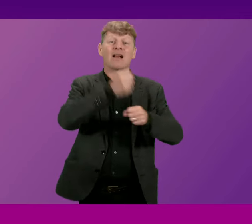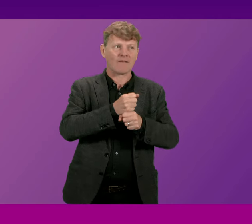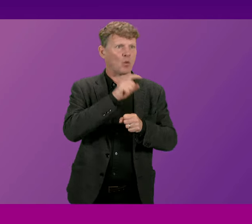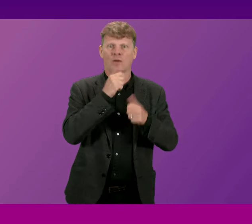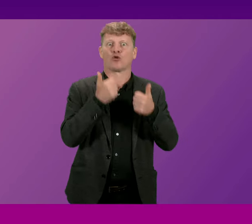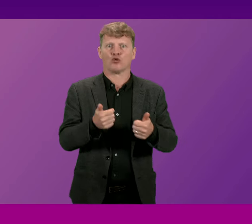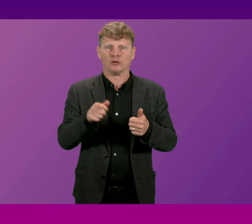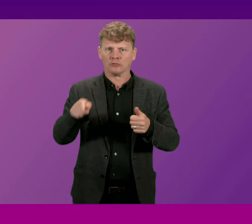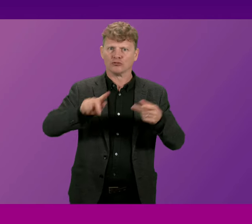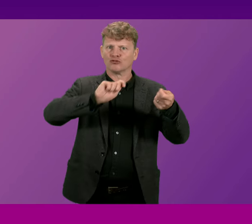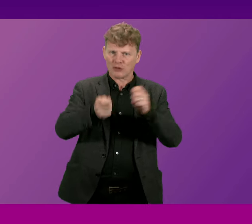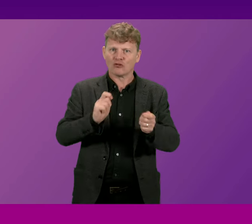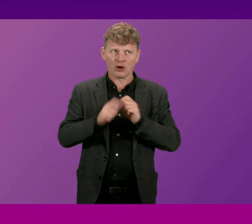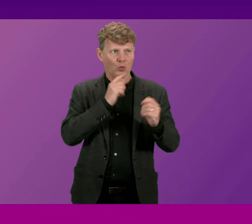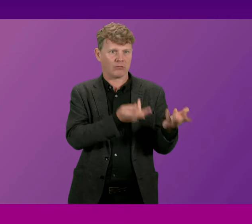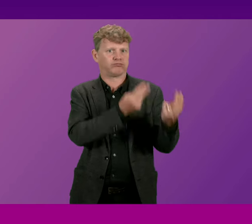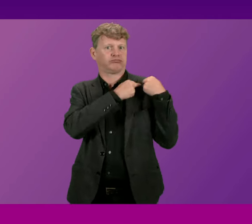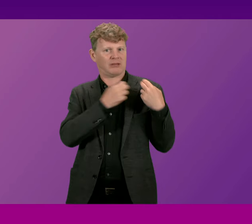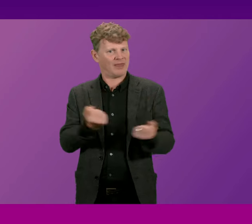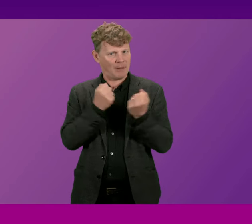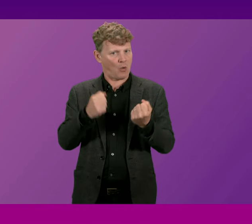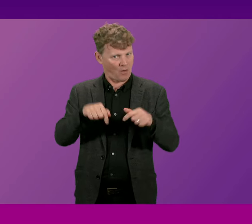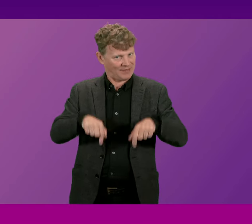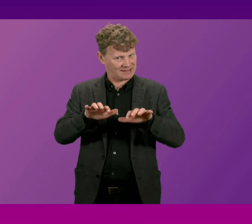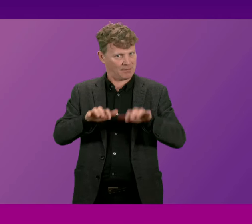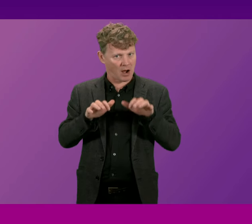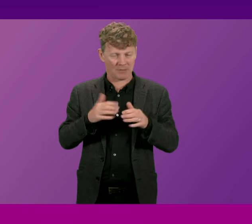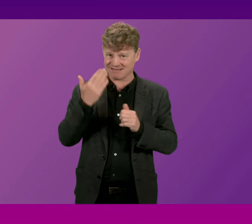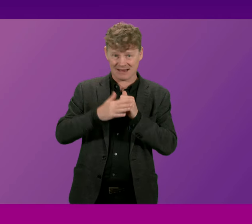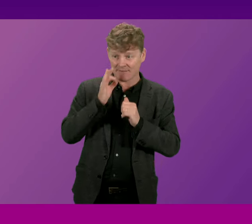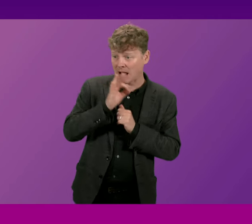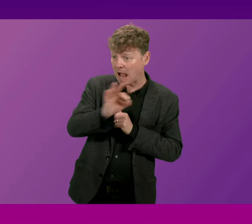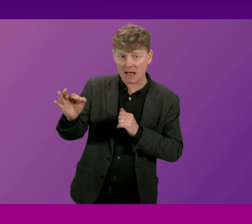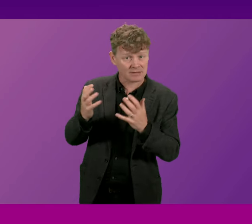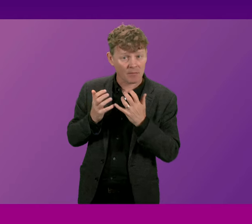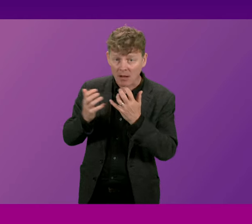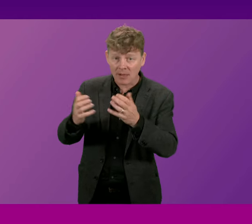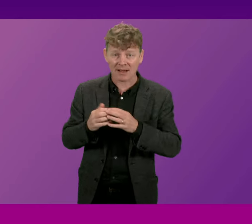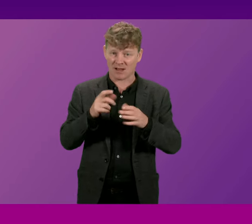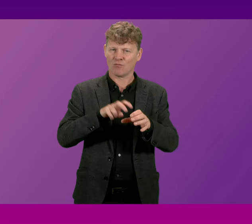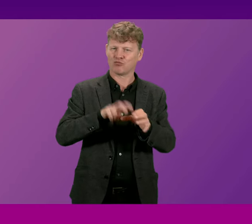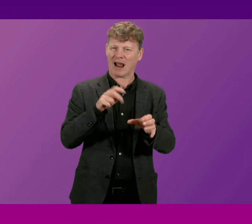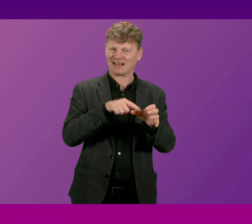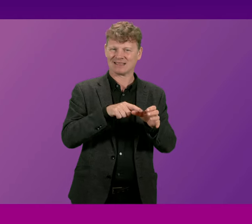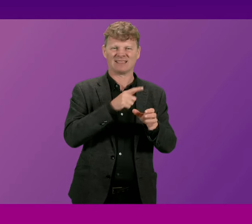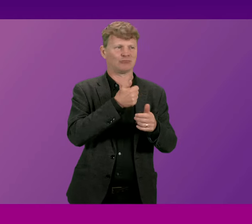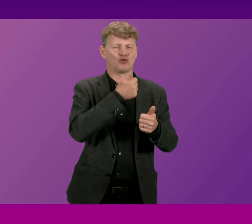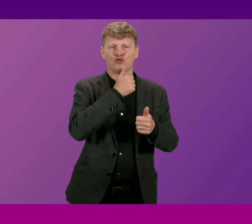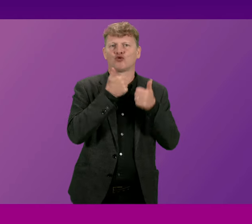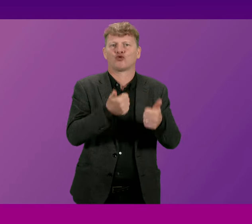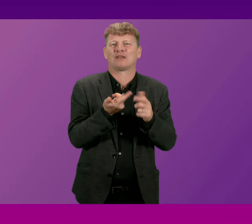Parliament the public were never asked Brexit was used as an excuse for eroding the powers of this Parliament